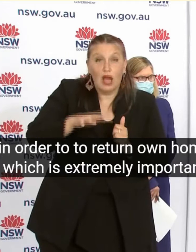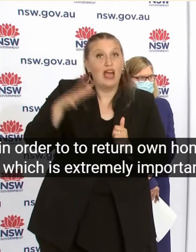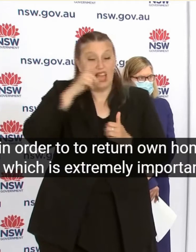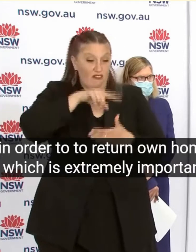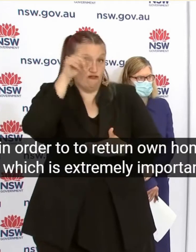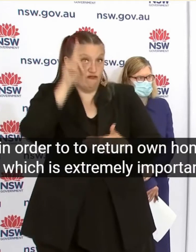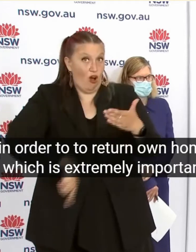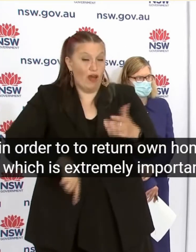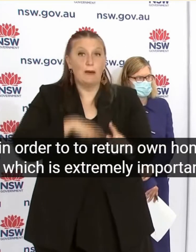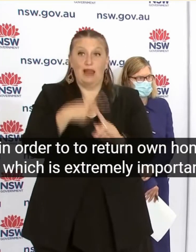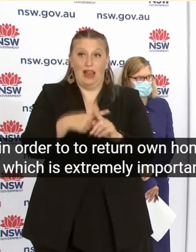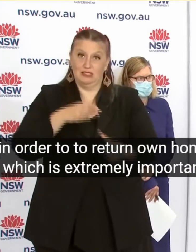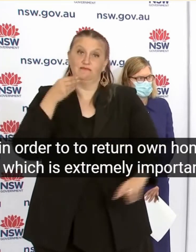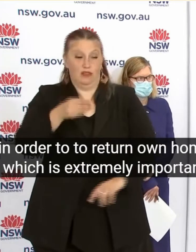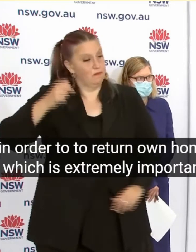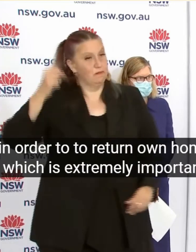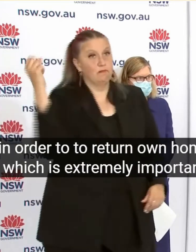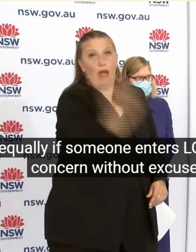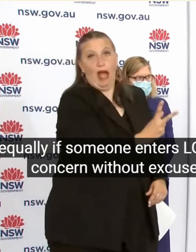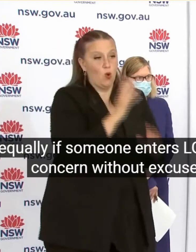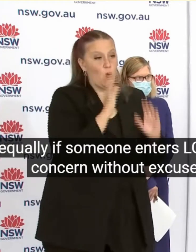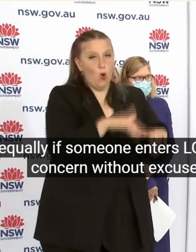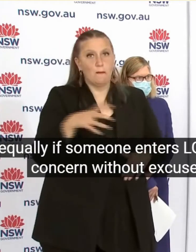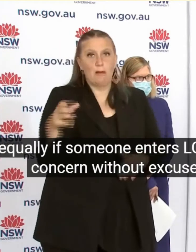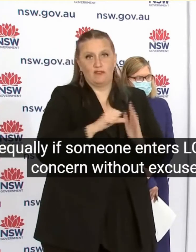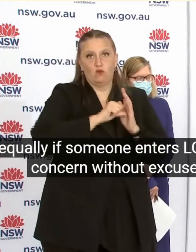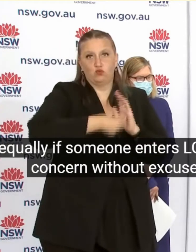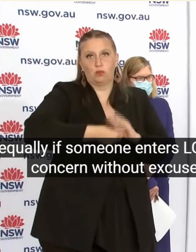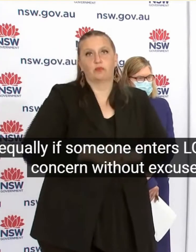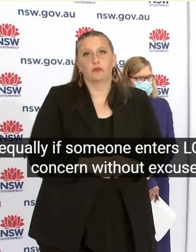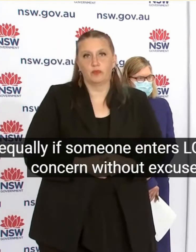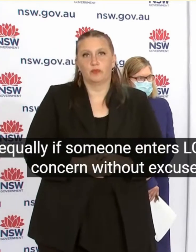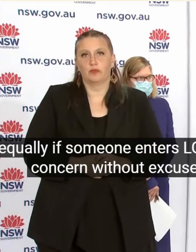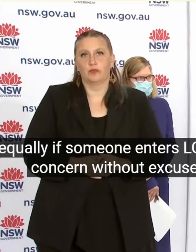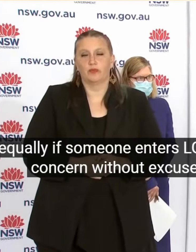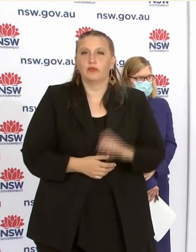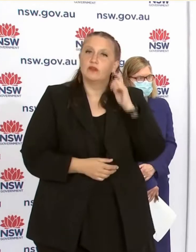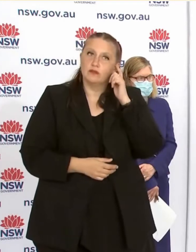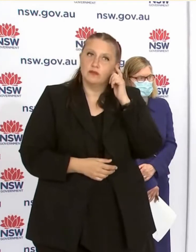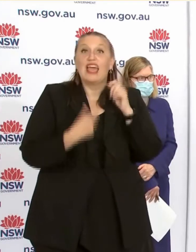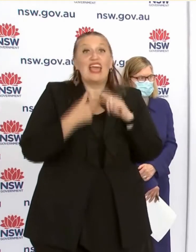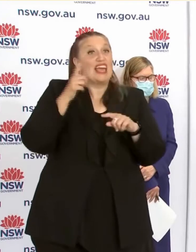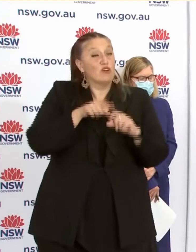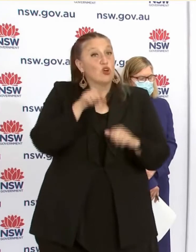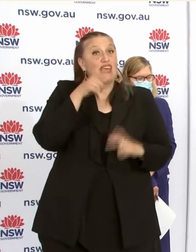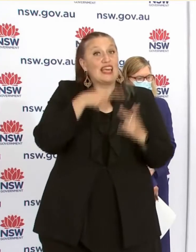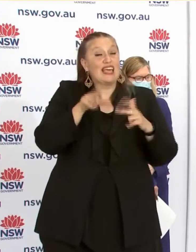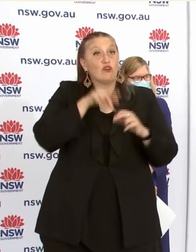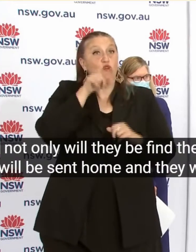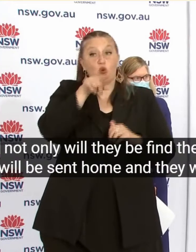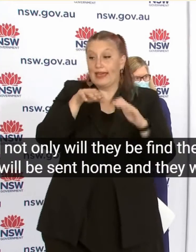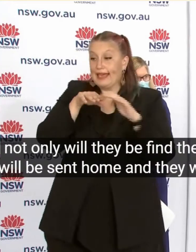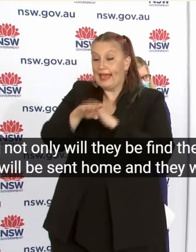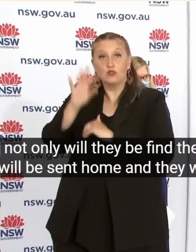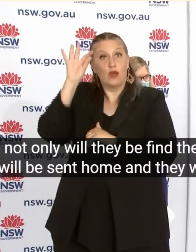Equally If someone enters An LGA Of concern Without excuse Not only will they be fined They will be sent